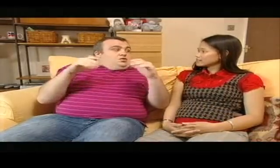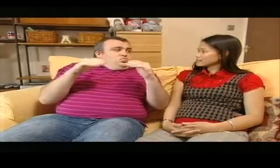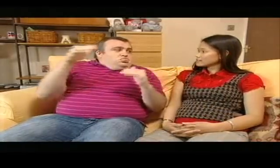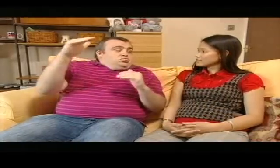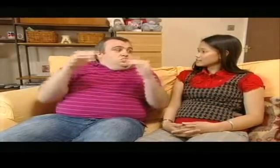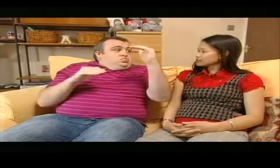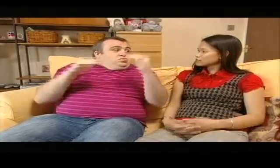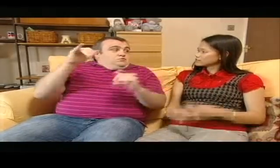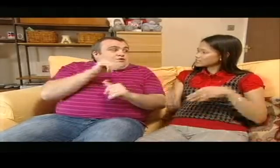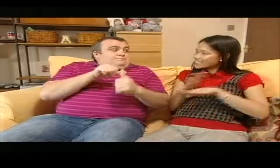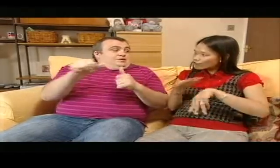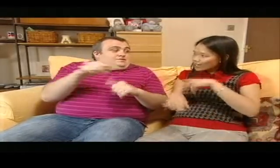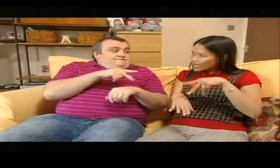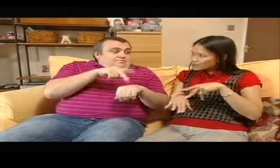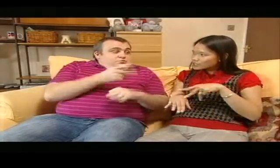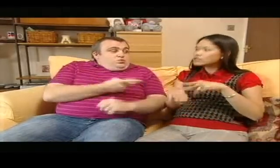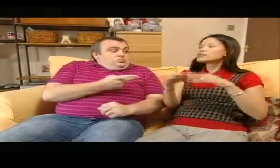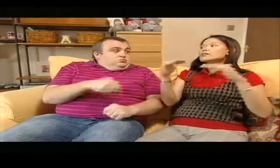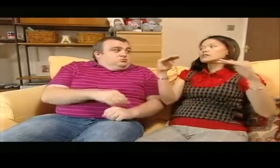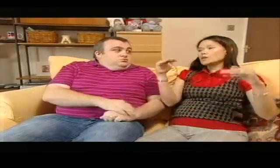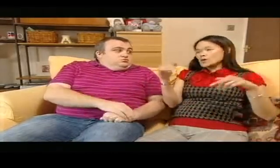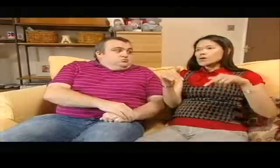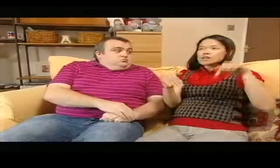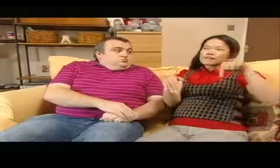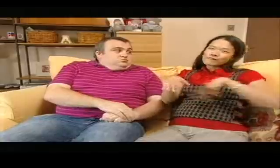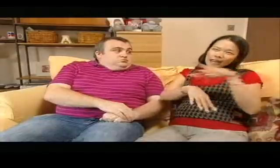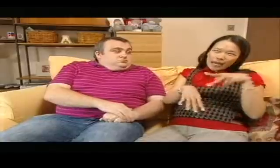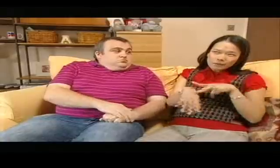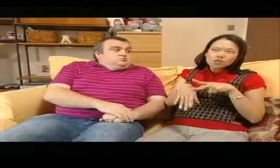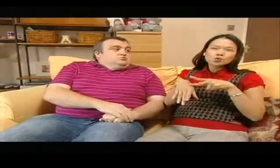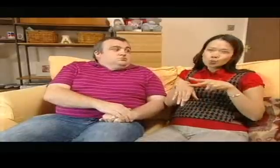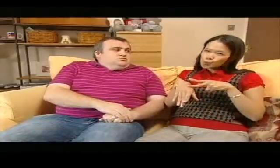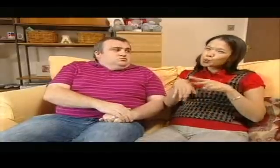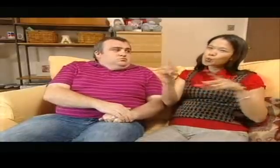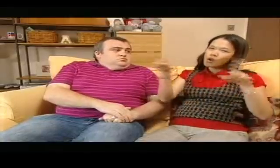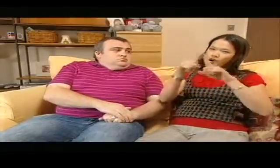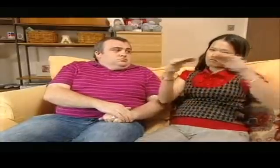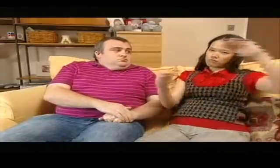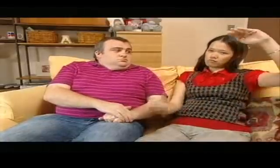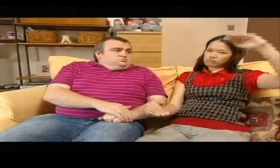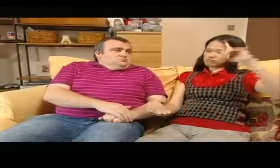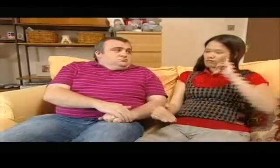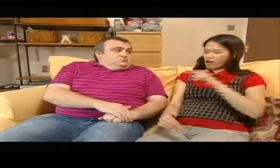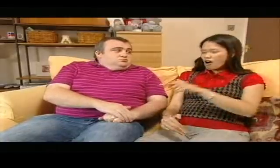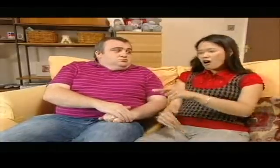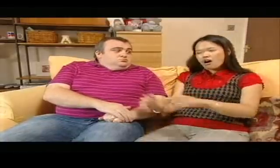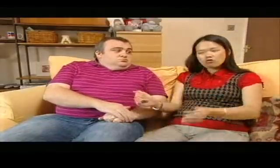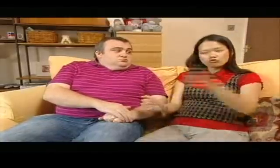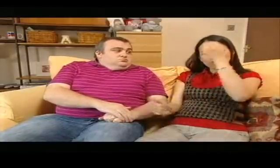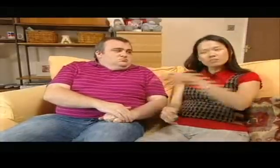people, or is there still an inequality? Here or in the Philippines? Both. In the Philippines, it's very unequal. People